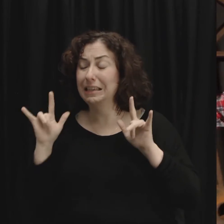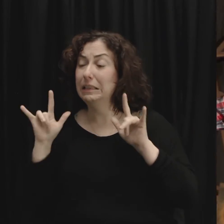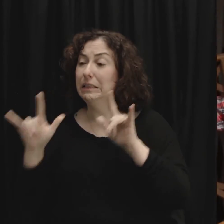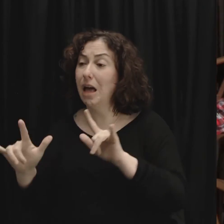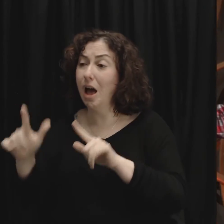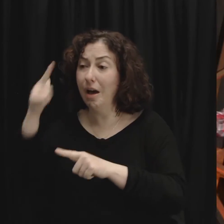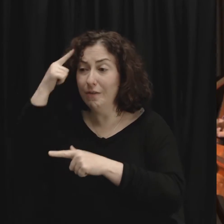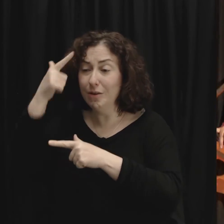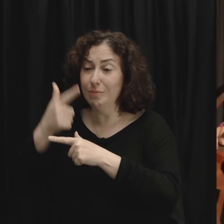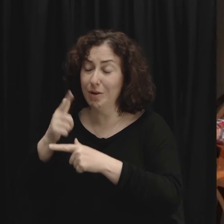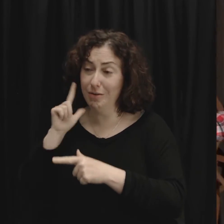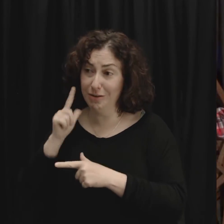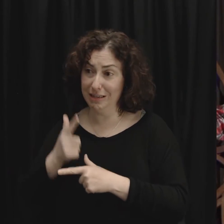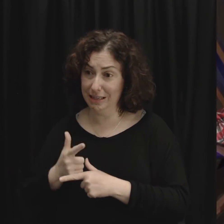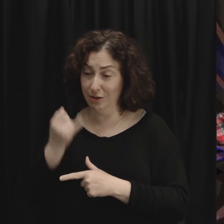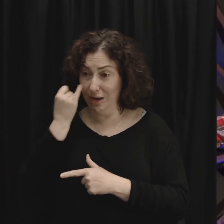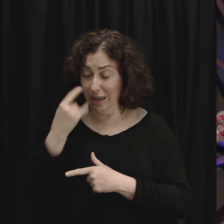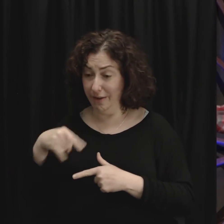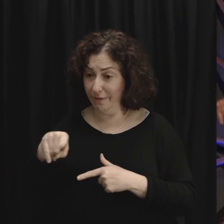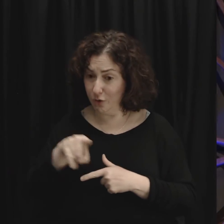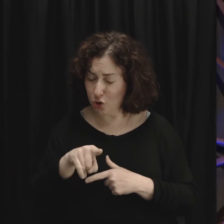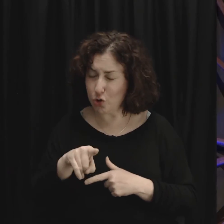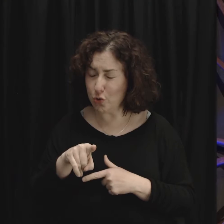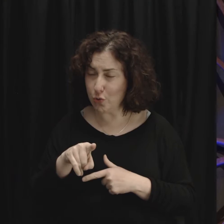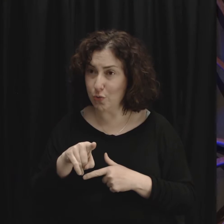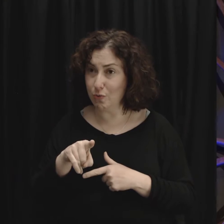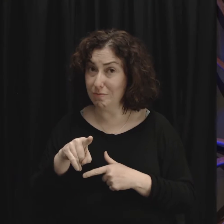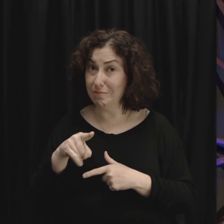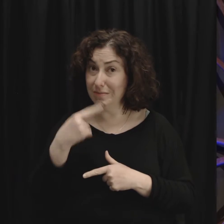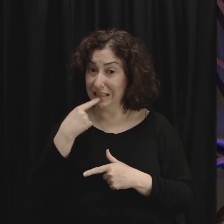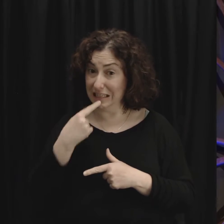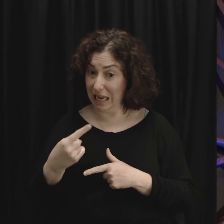how you do relationships with other people i.e. emotional health